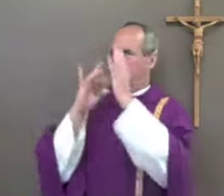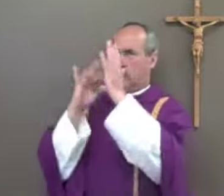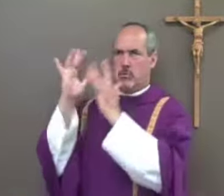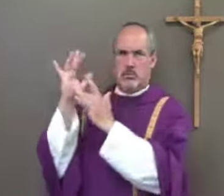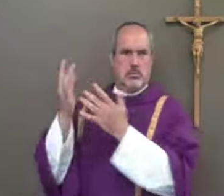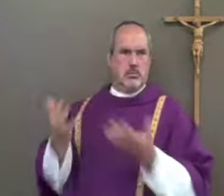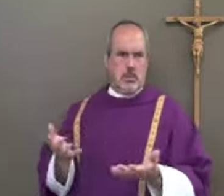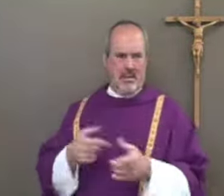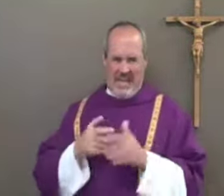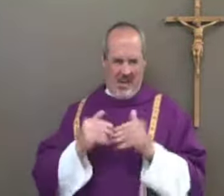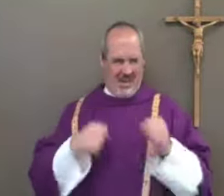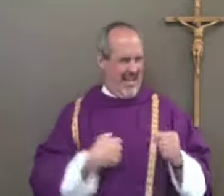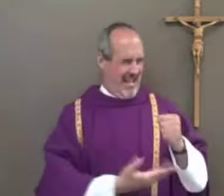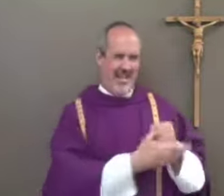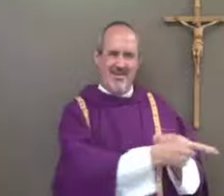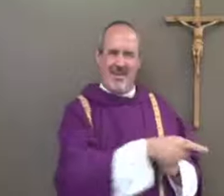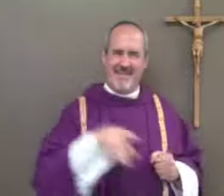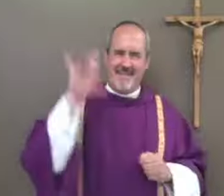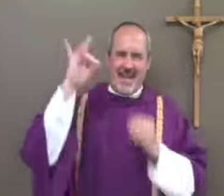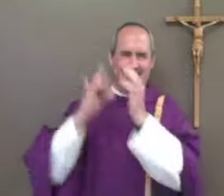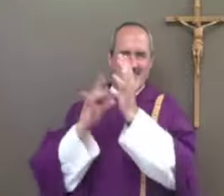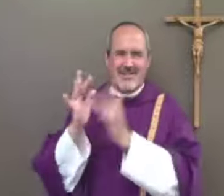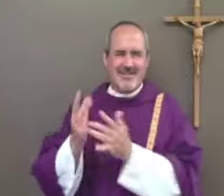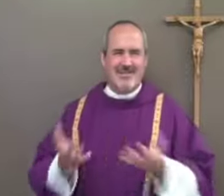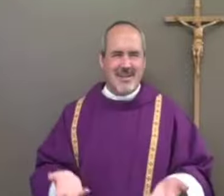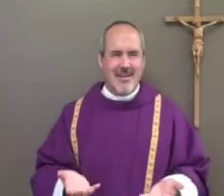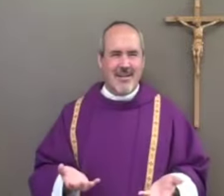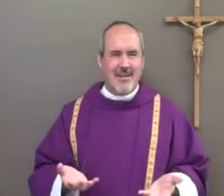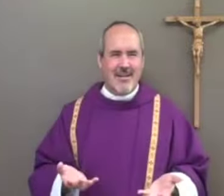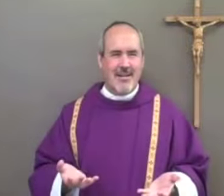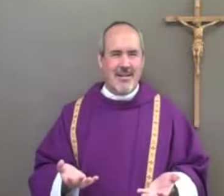If we don't know Jesus, then how can we help someone else?